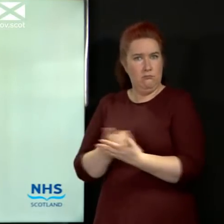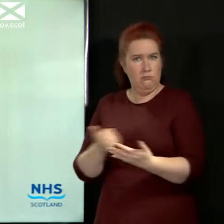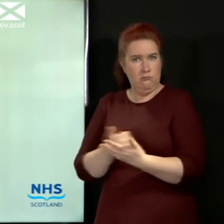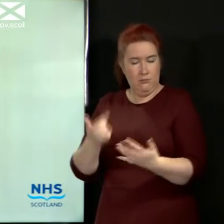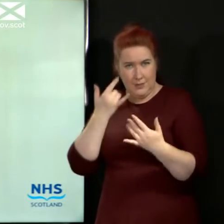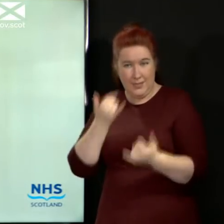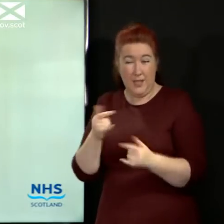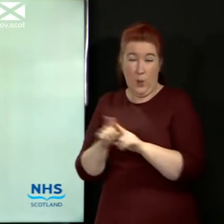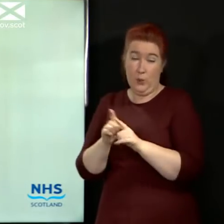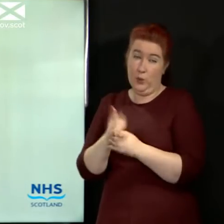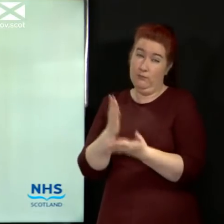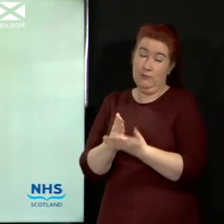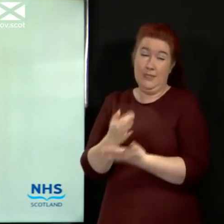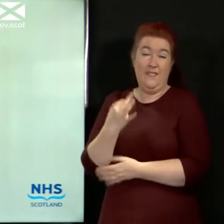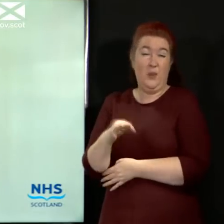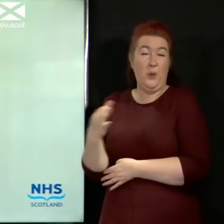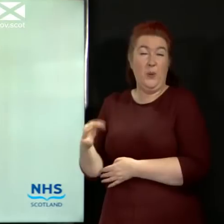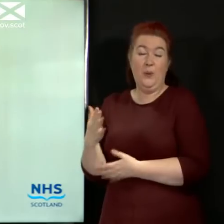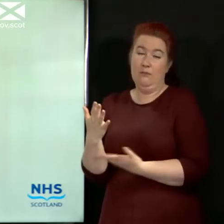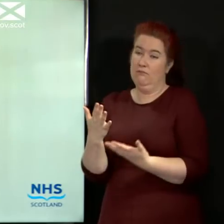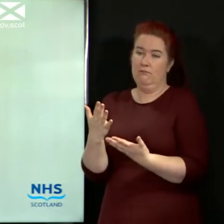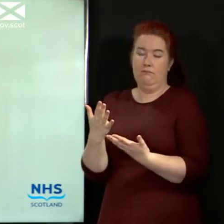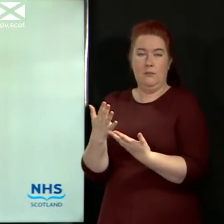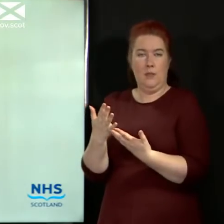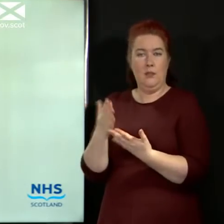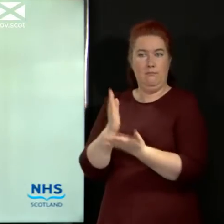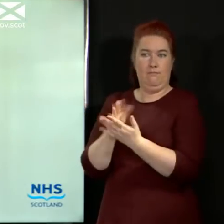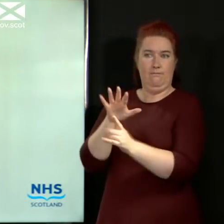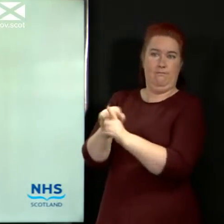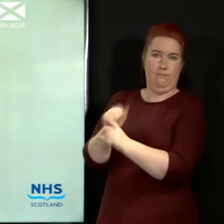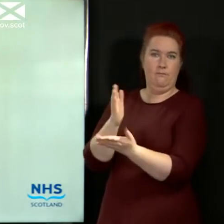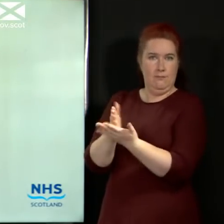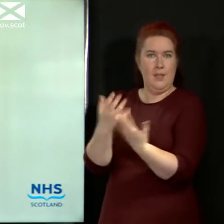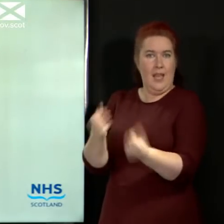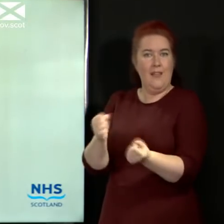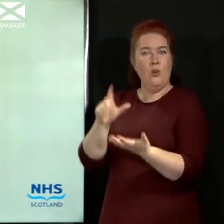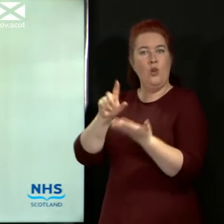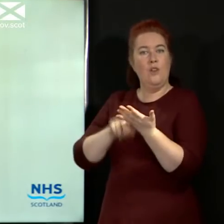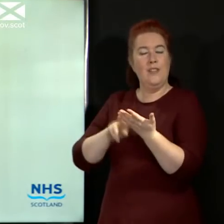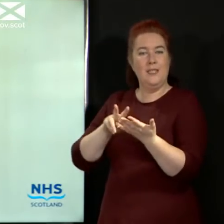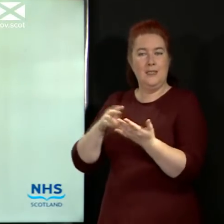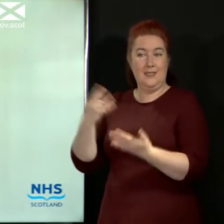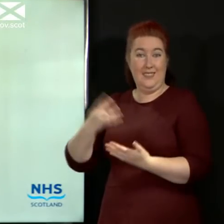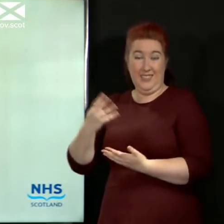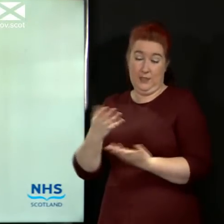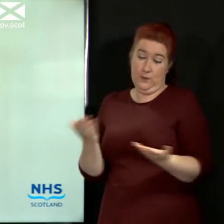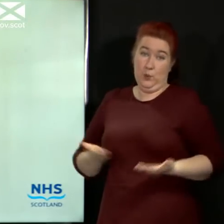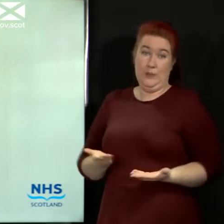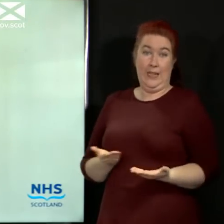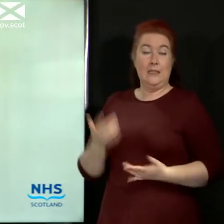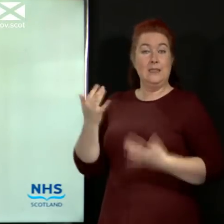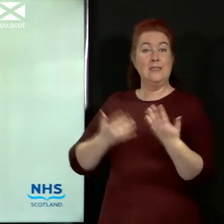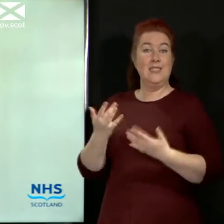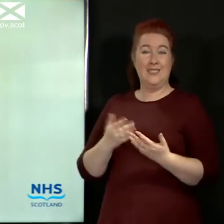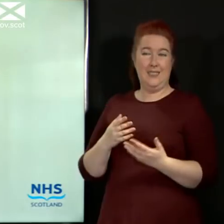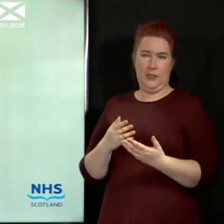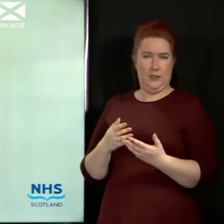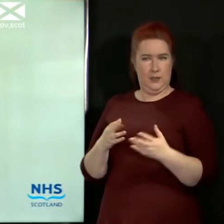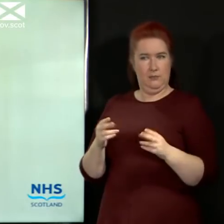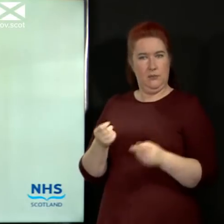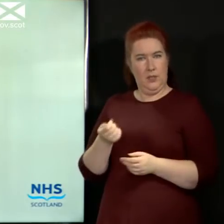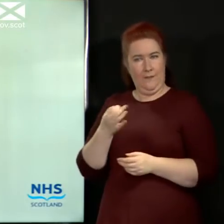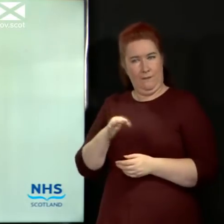relatively few positive results in today's figures that we've given you. So